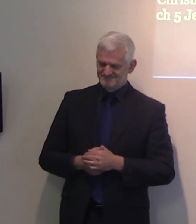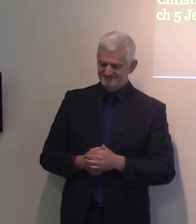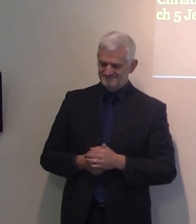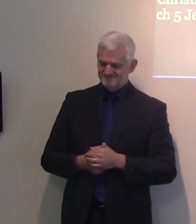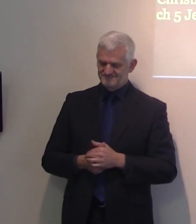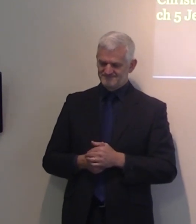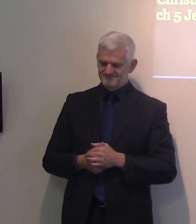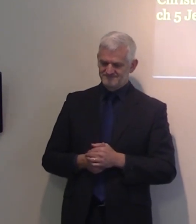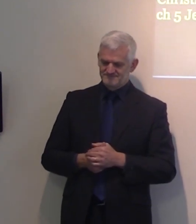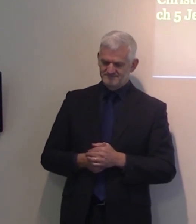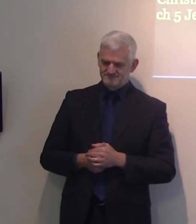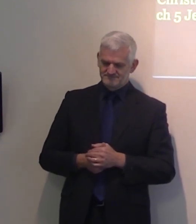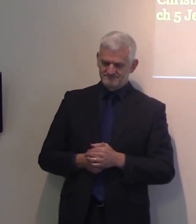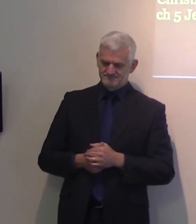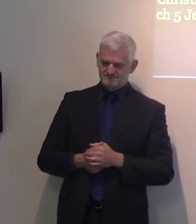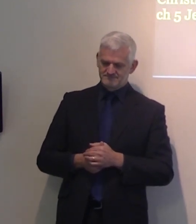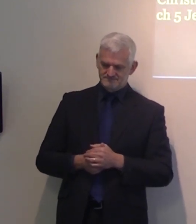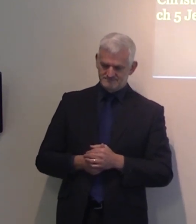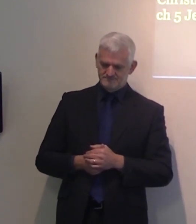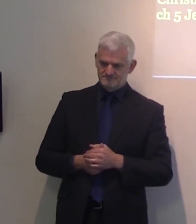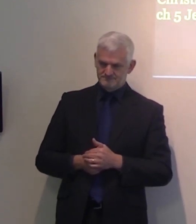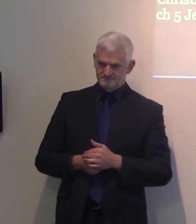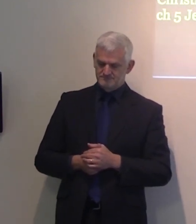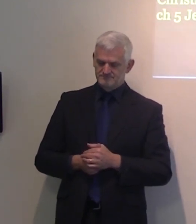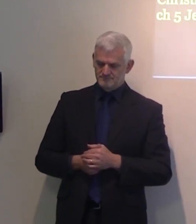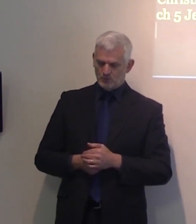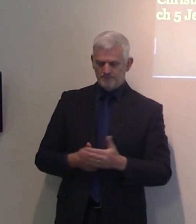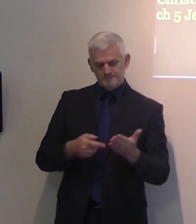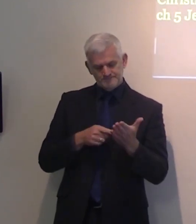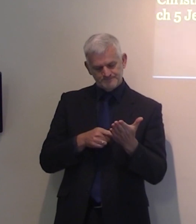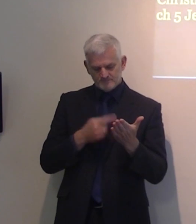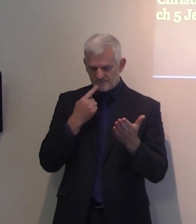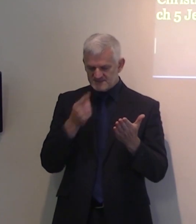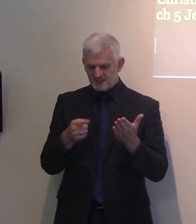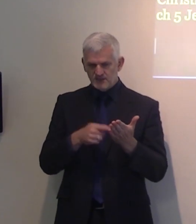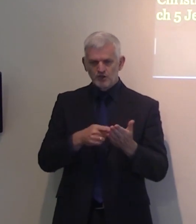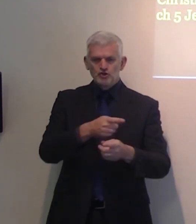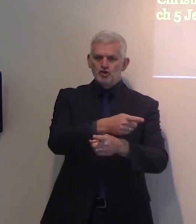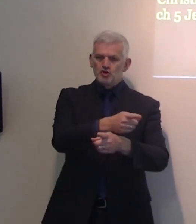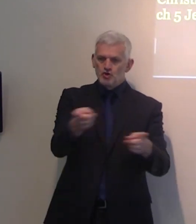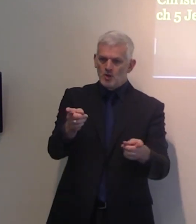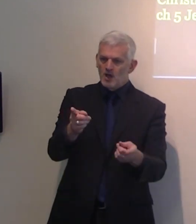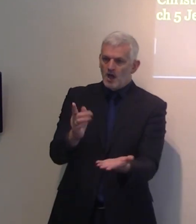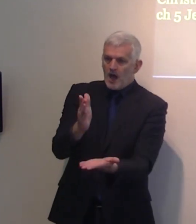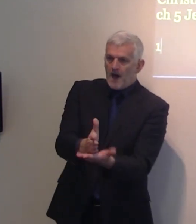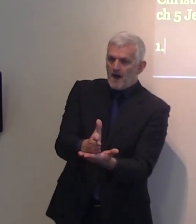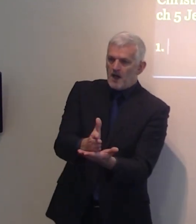And the first thing I would like you to notice, he said, ye are. And that second